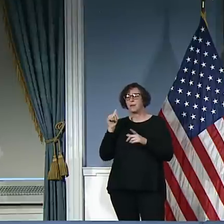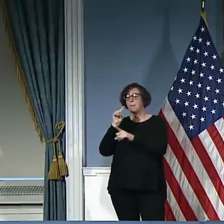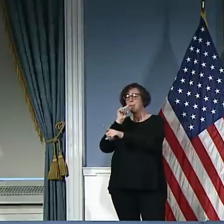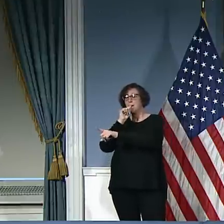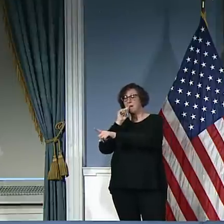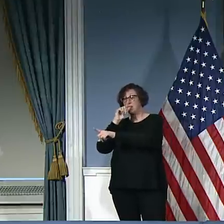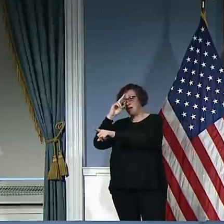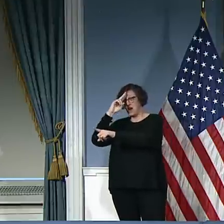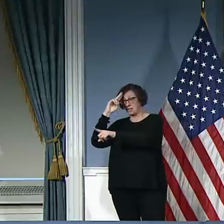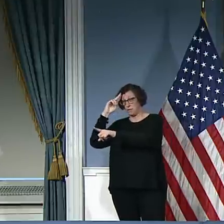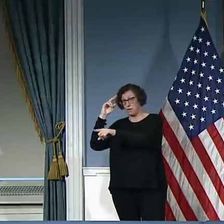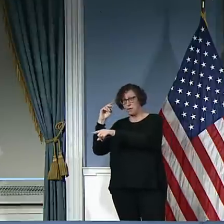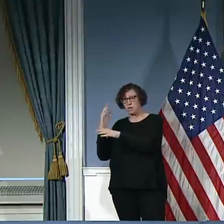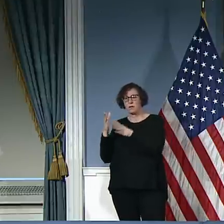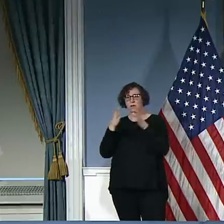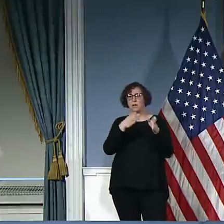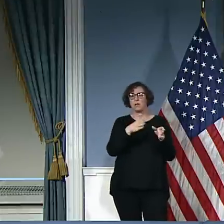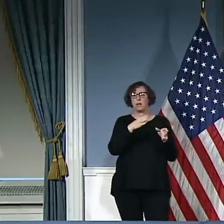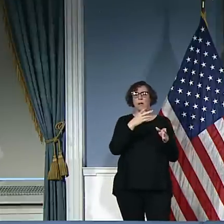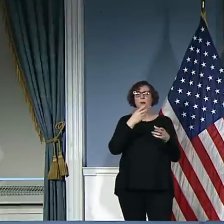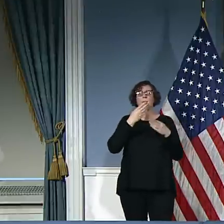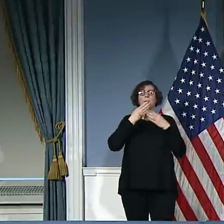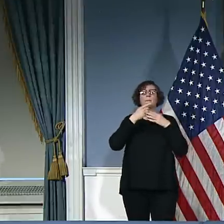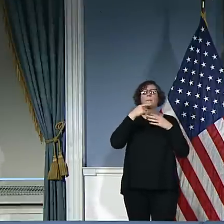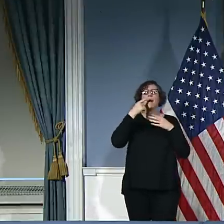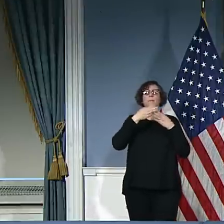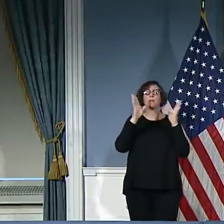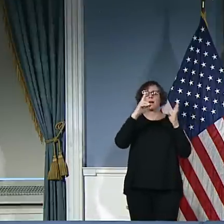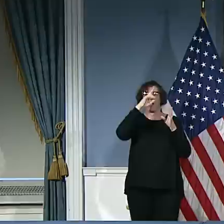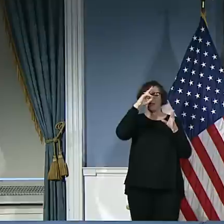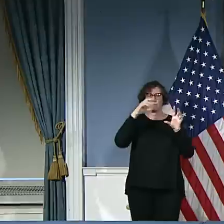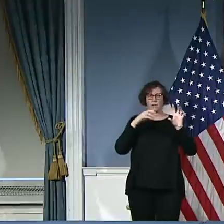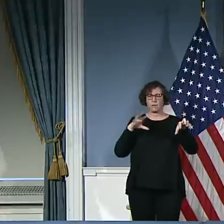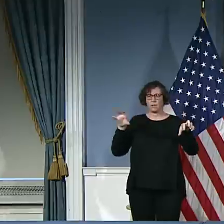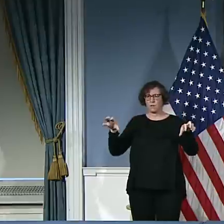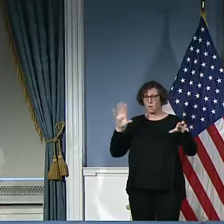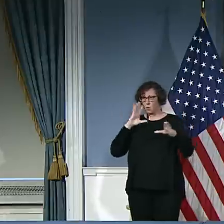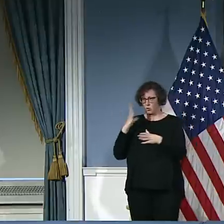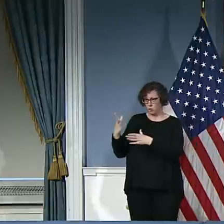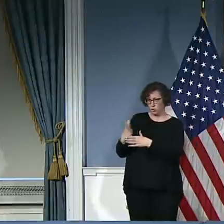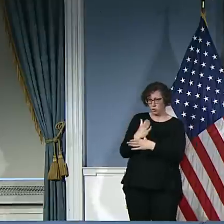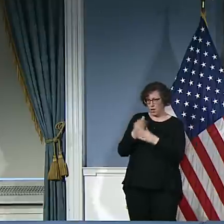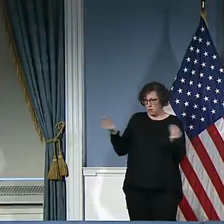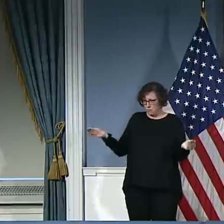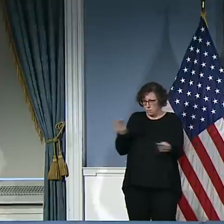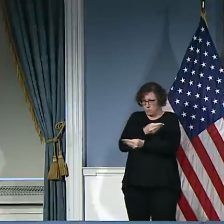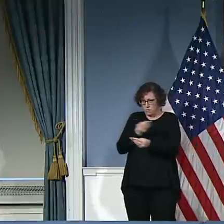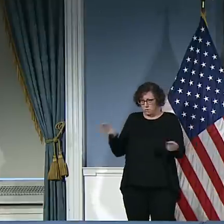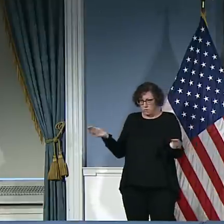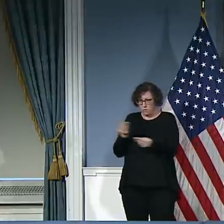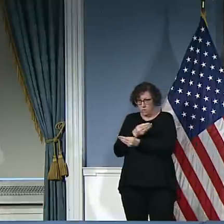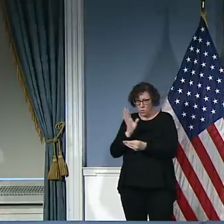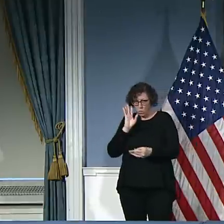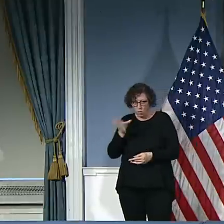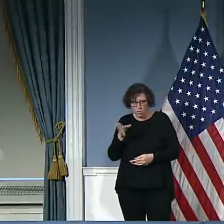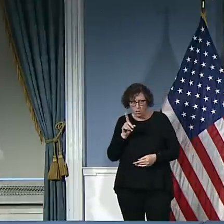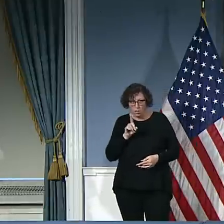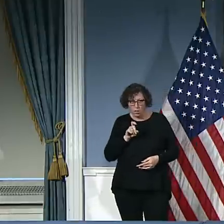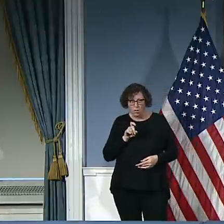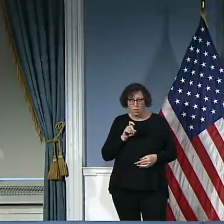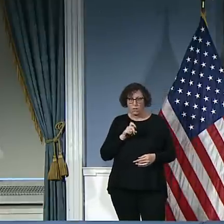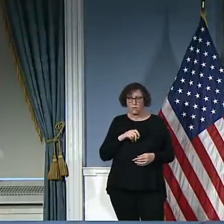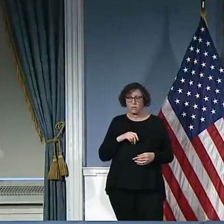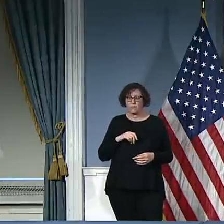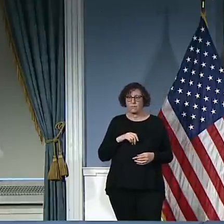if the materials that are in short supply need to go, you know, to a particular facility. Yeah, this is